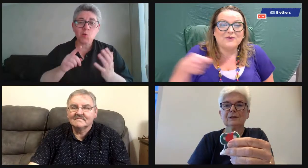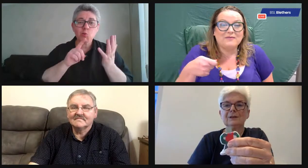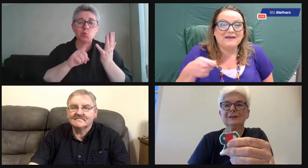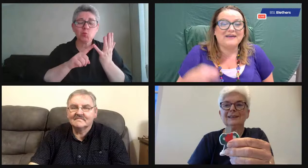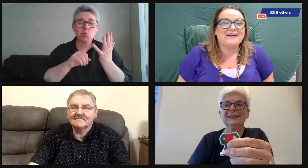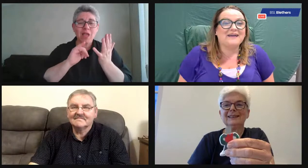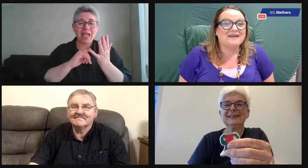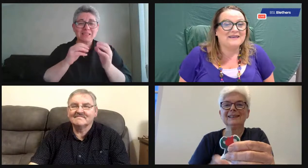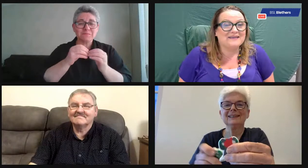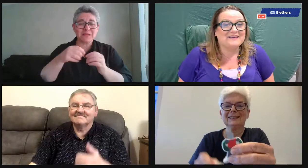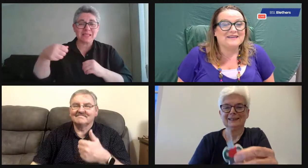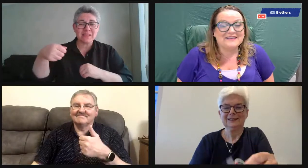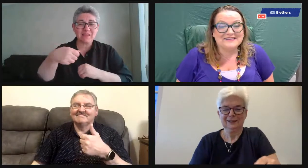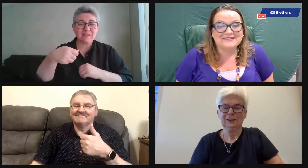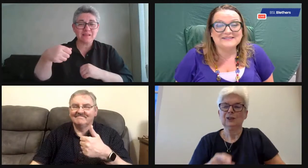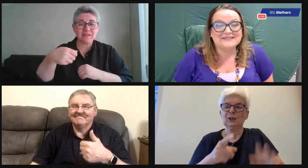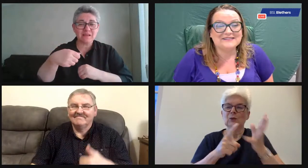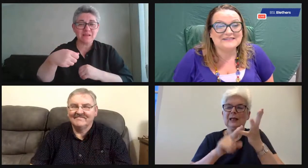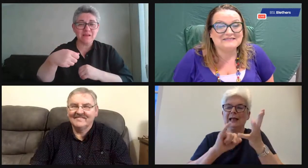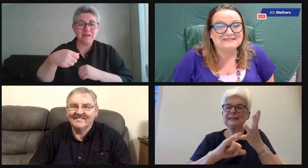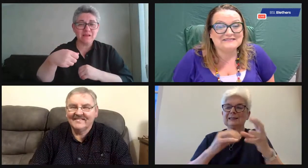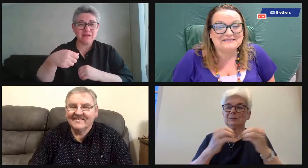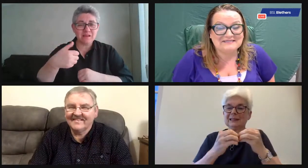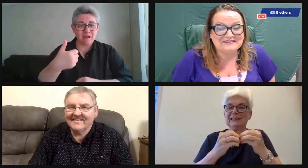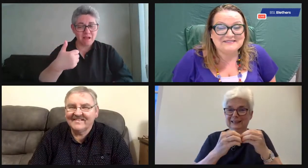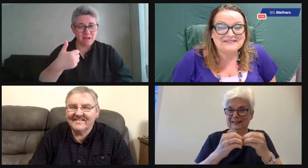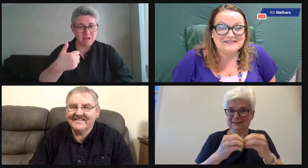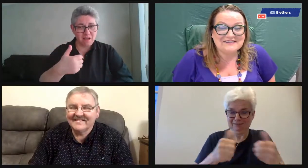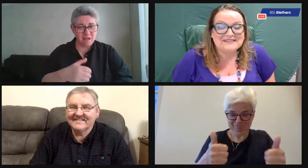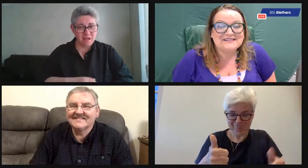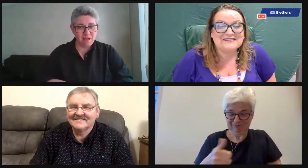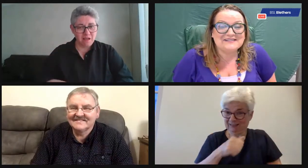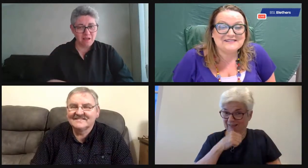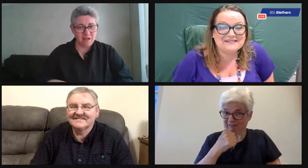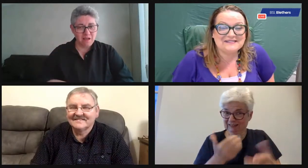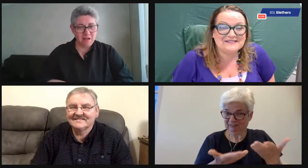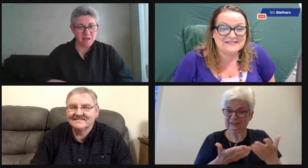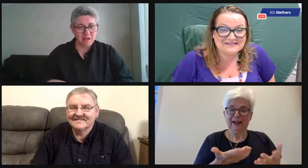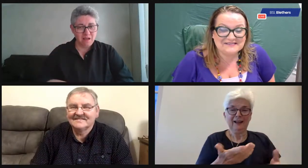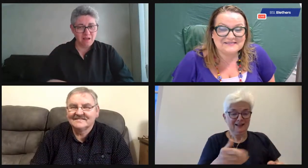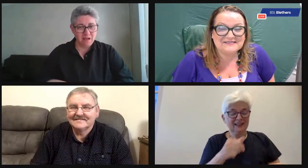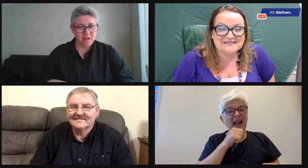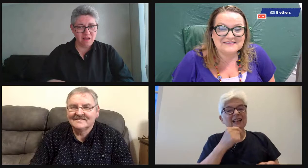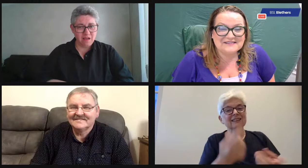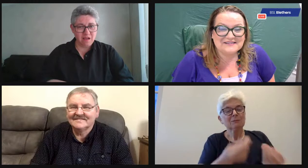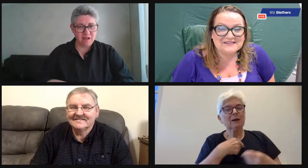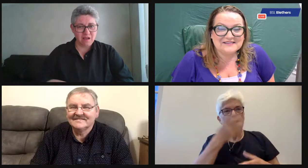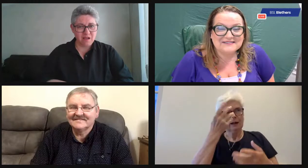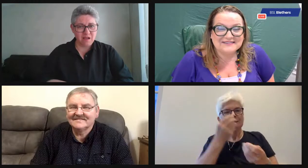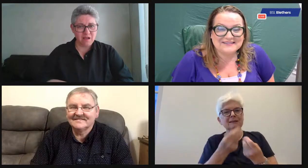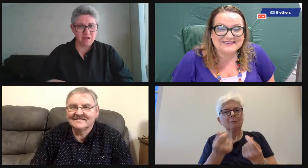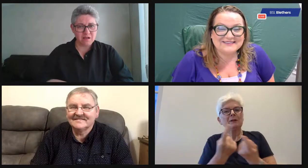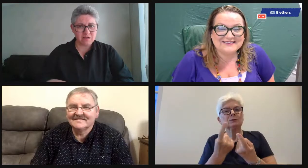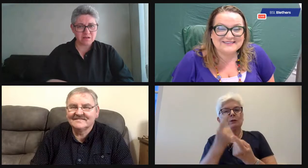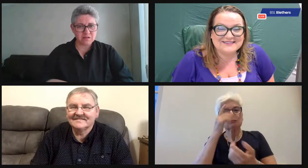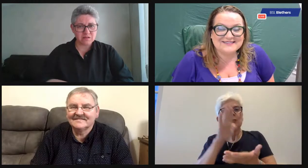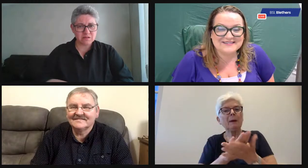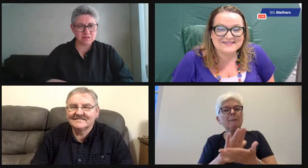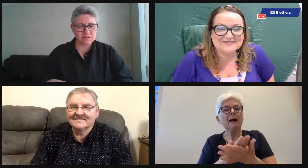Oh, it's a USB stick. It is. It's a USB stick. Yes, absolutely. It's a really nice gift. So